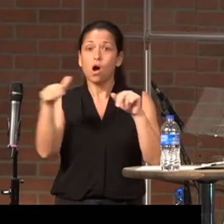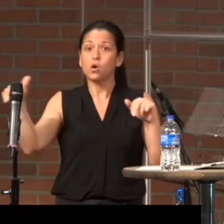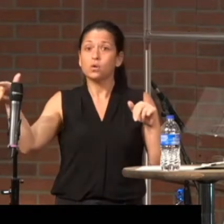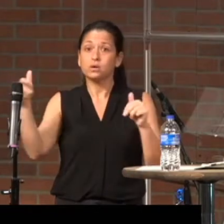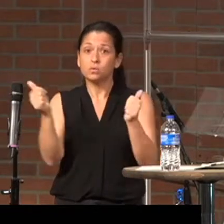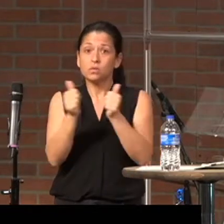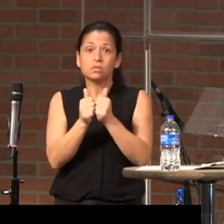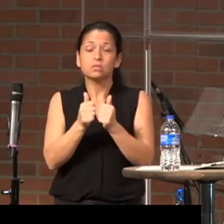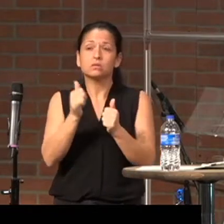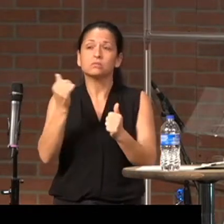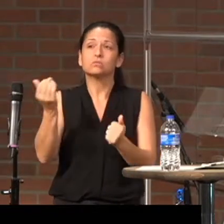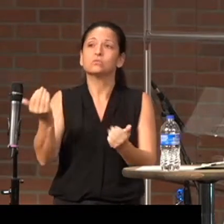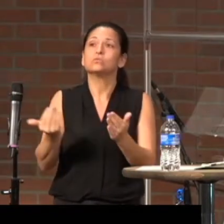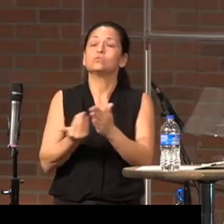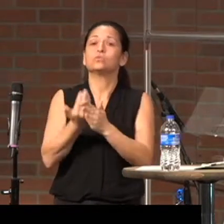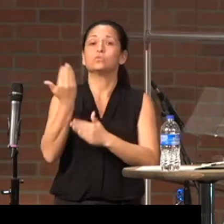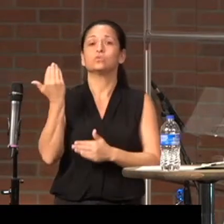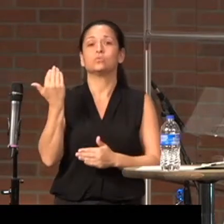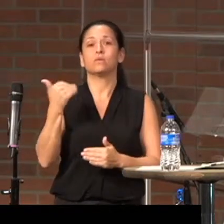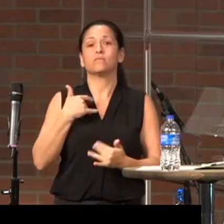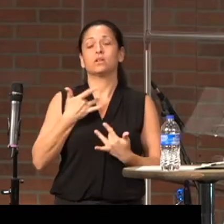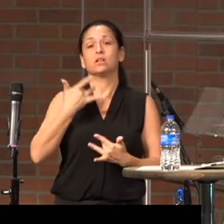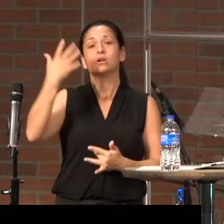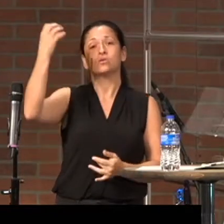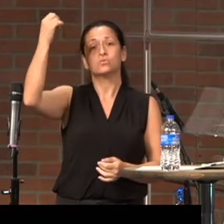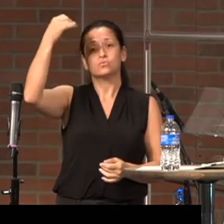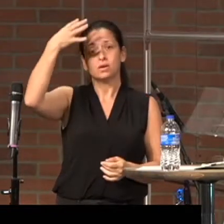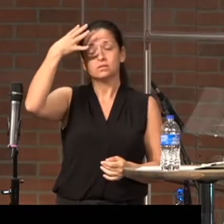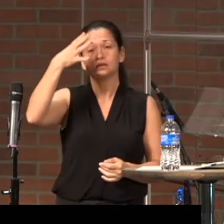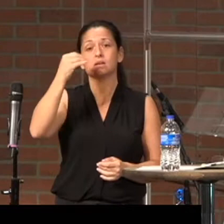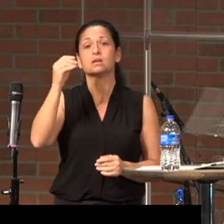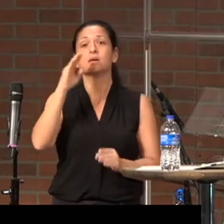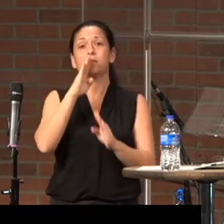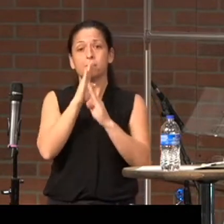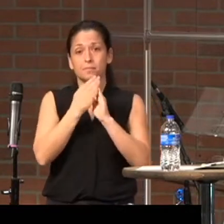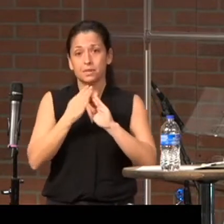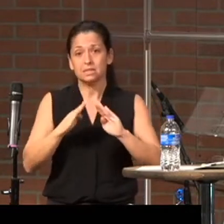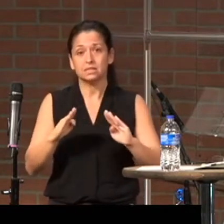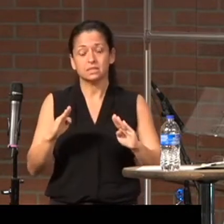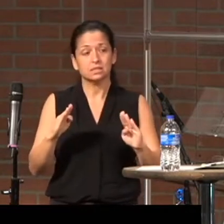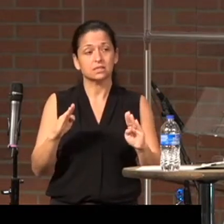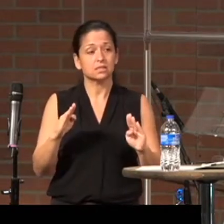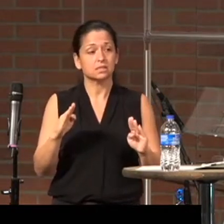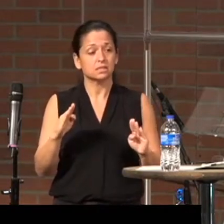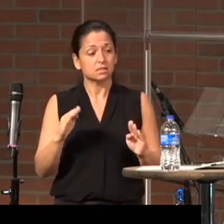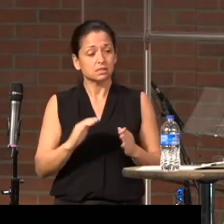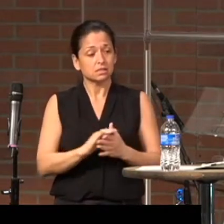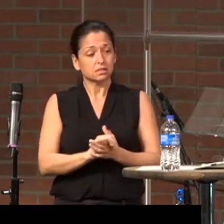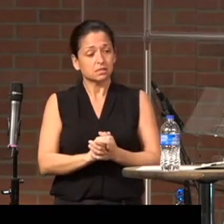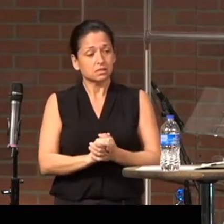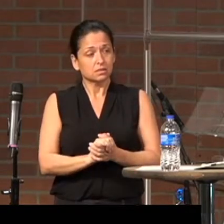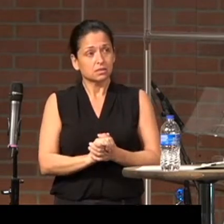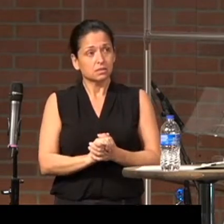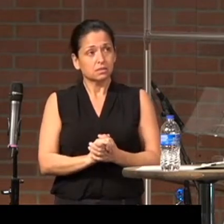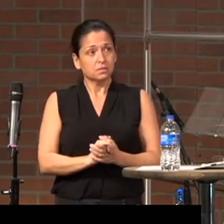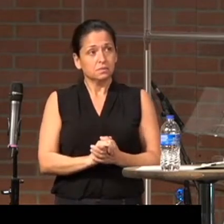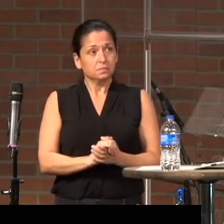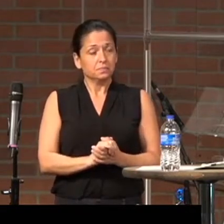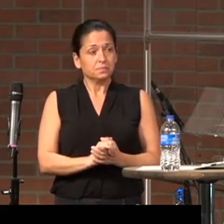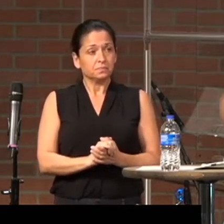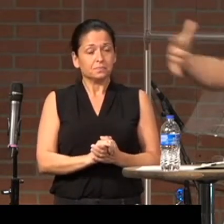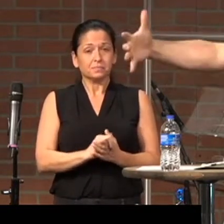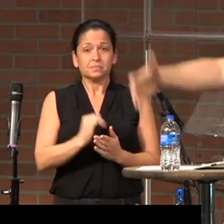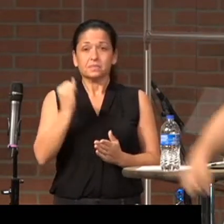is grace and peace. and that that grace and peace wouldn't be just a little dropper of it,